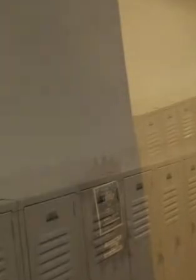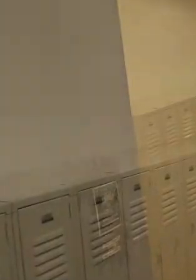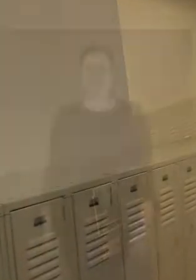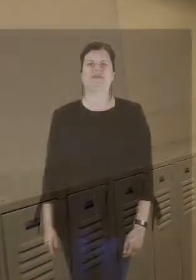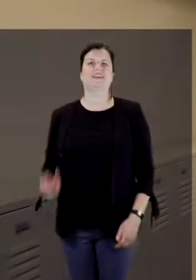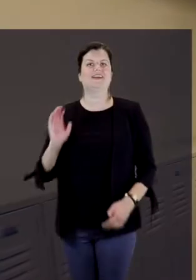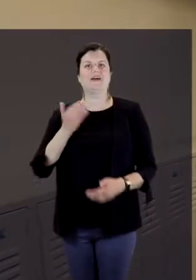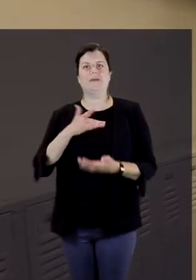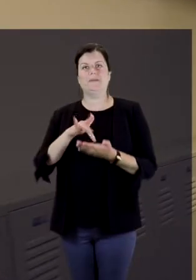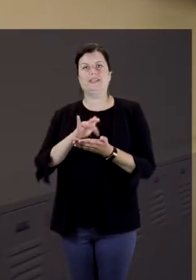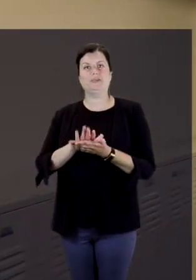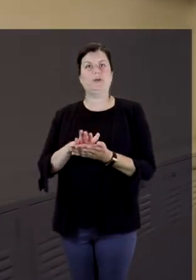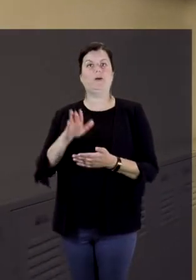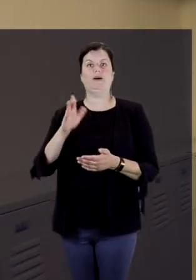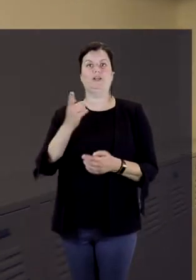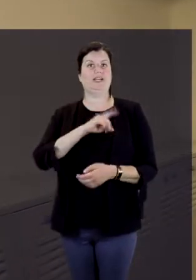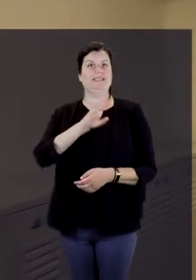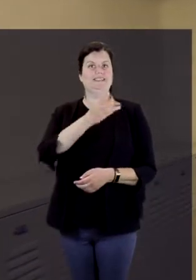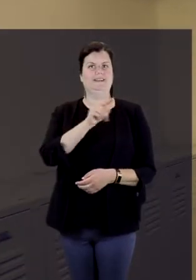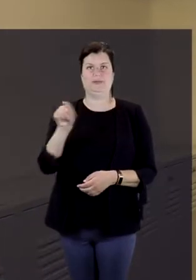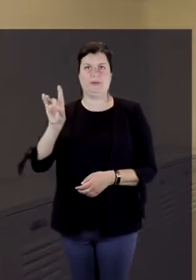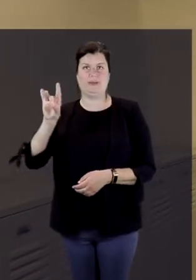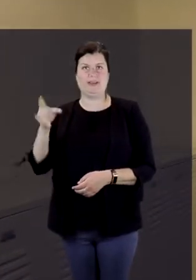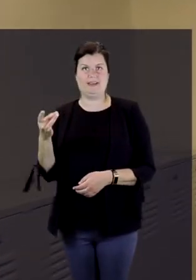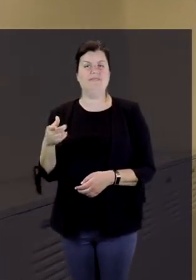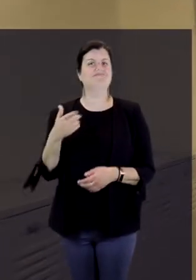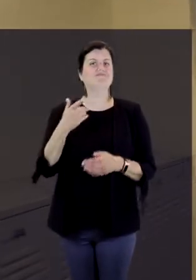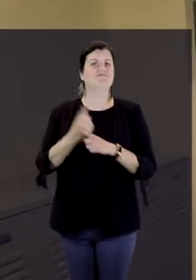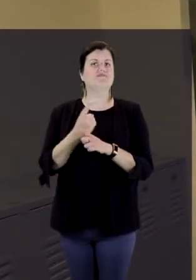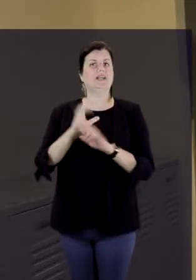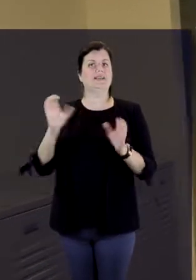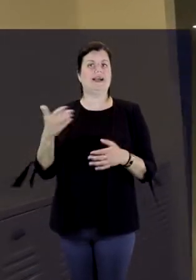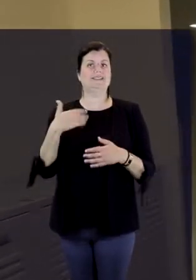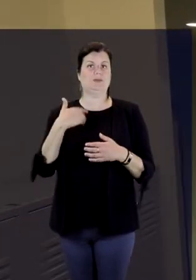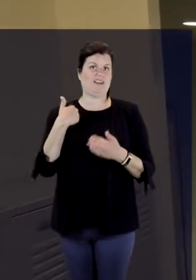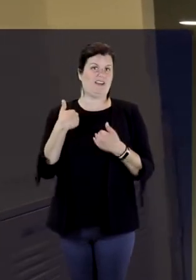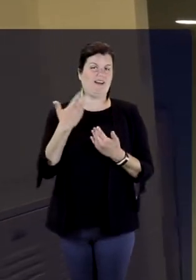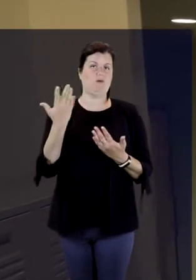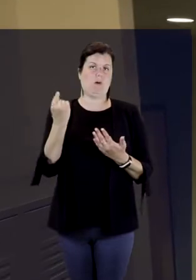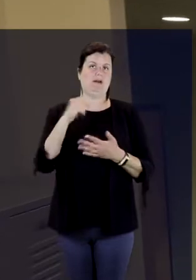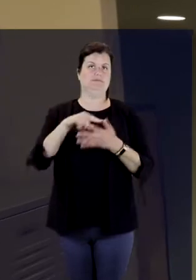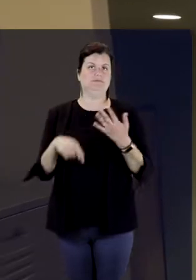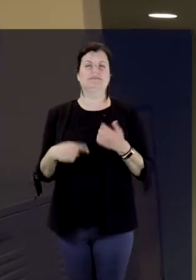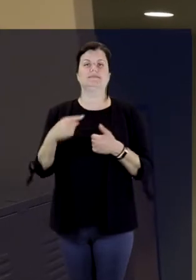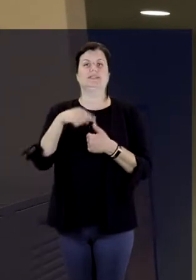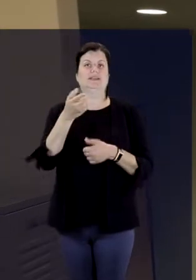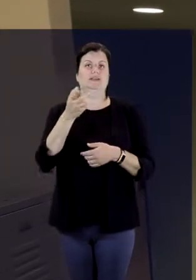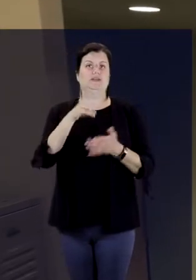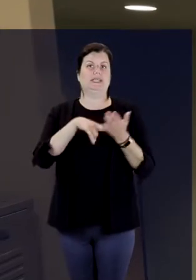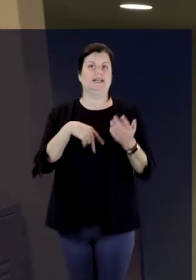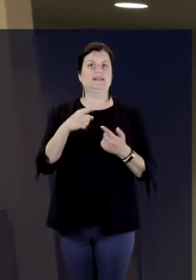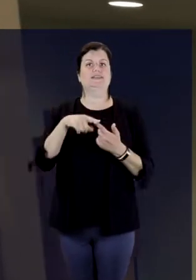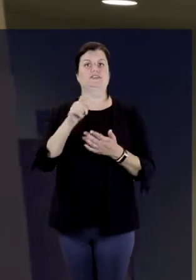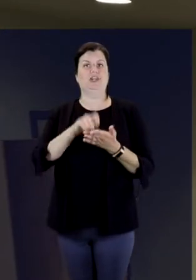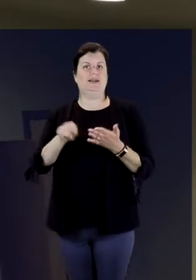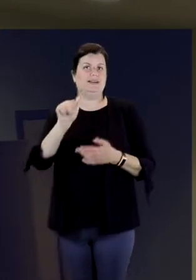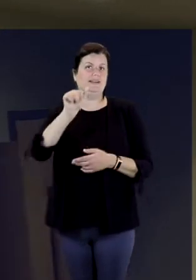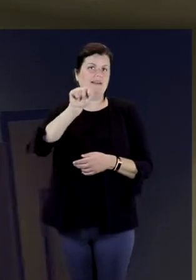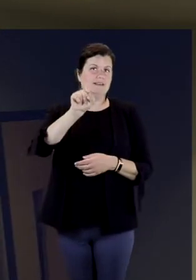Our middle school is grades 6, 7, and 8. Of course we have reading, writing,